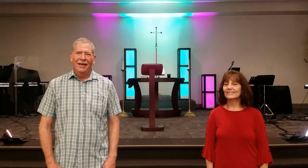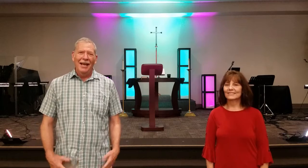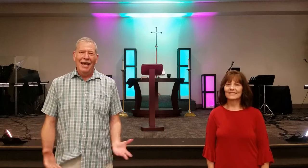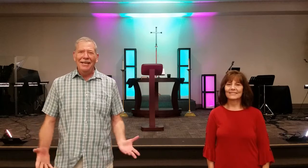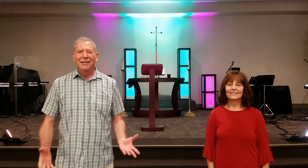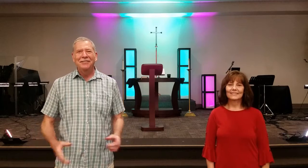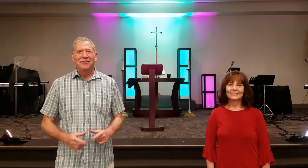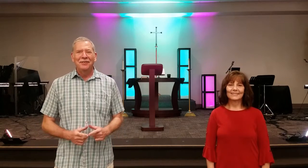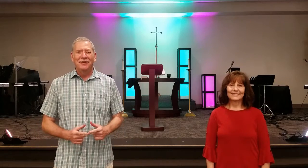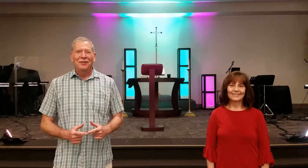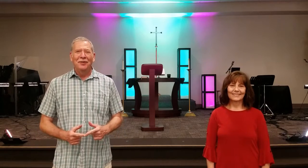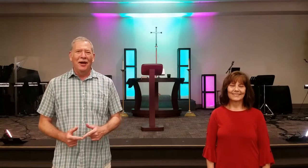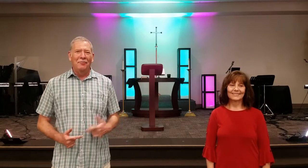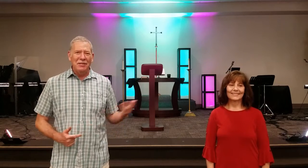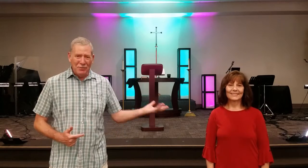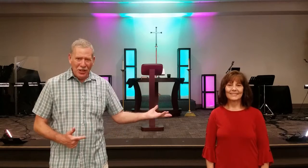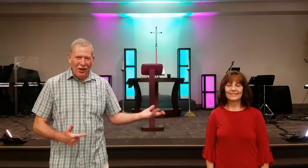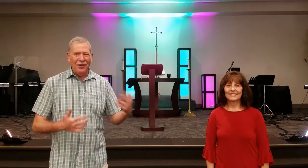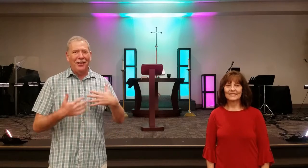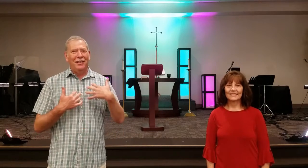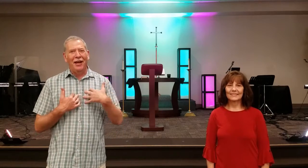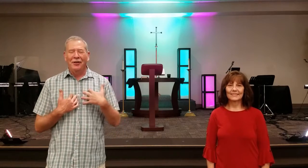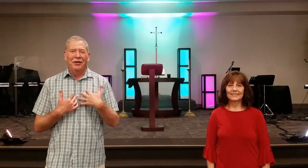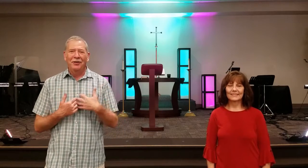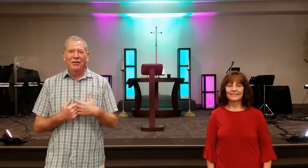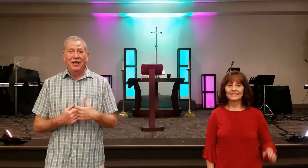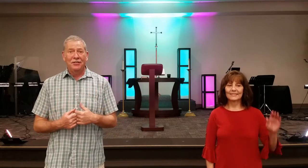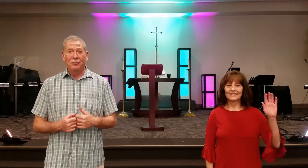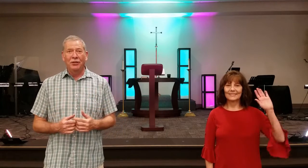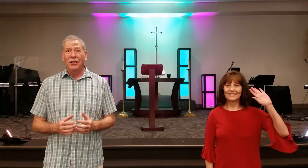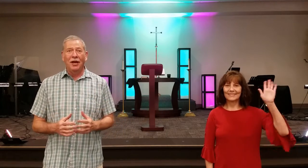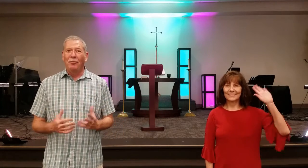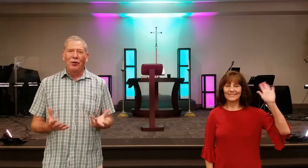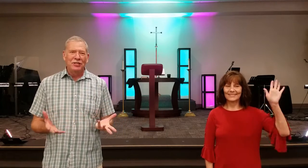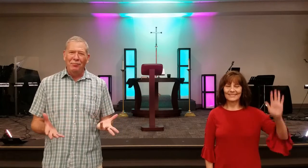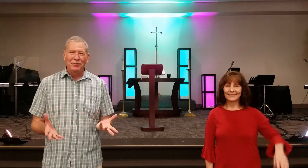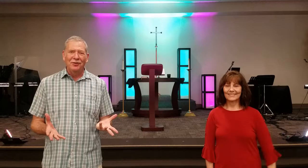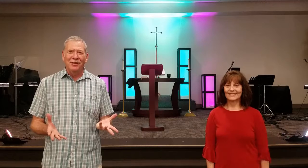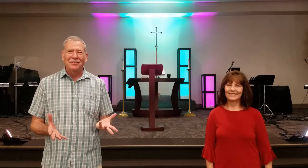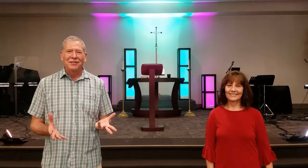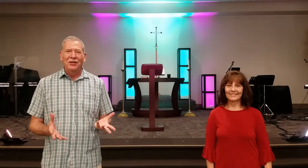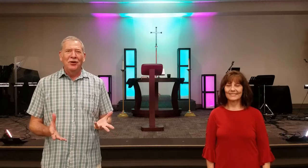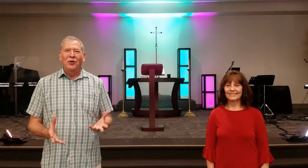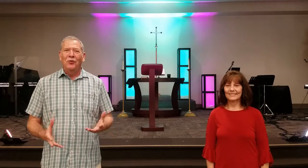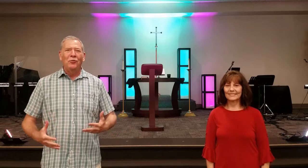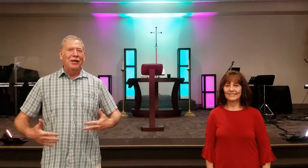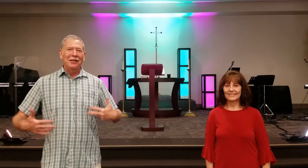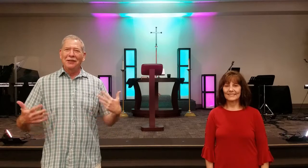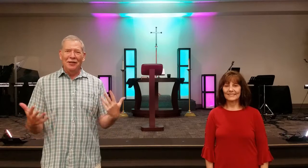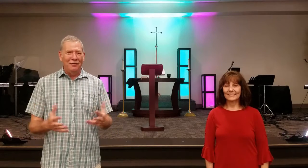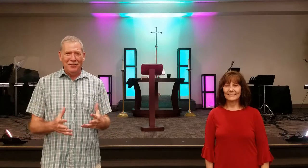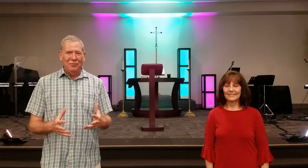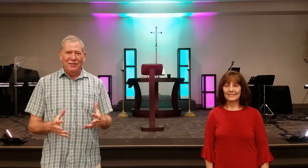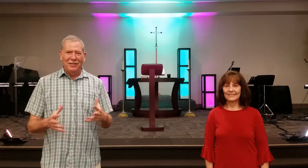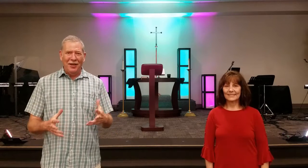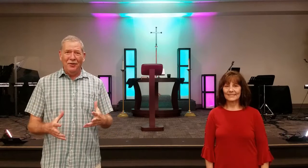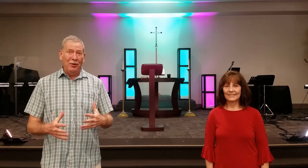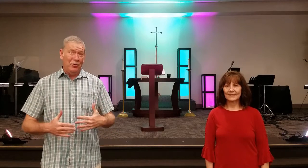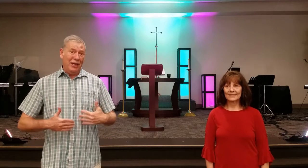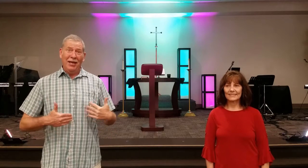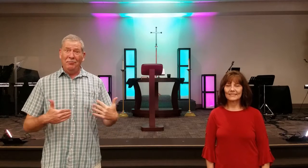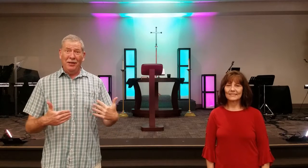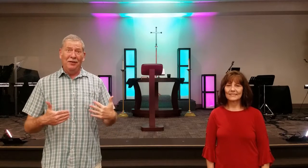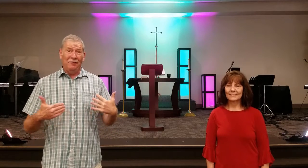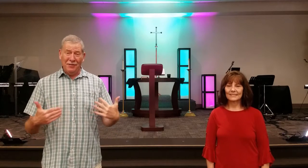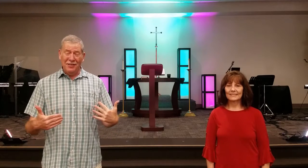Hey kids, Miss Michelle and I are here today to bring you a couple more chapel songs. We'd love to be together,